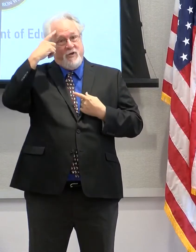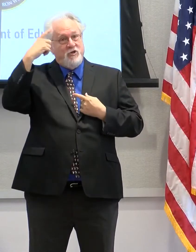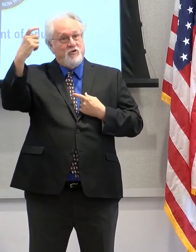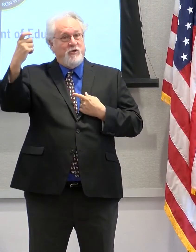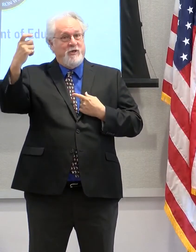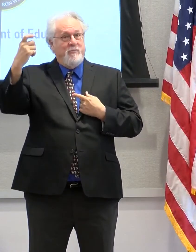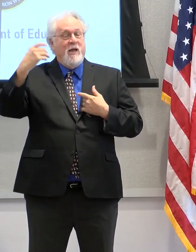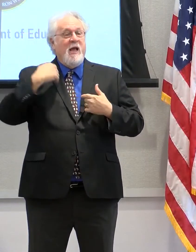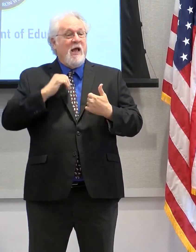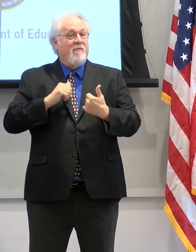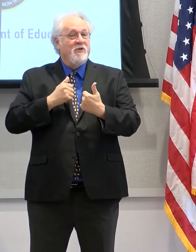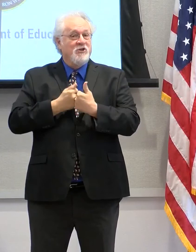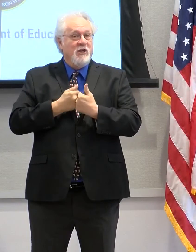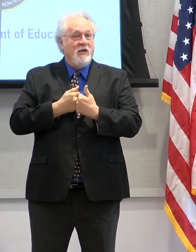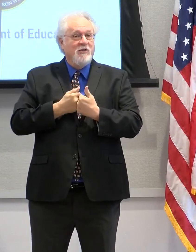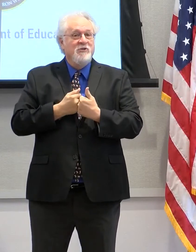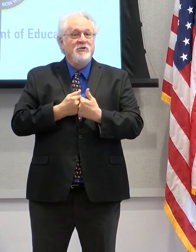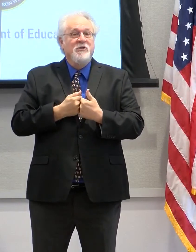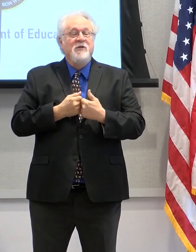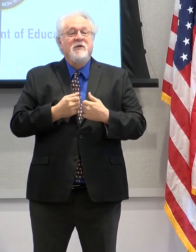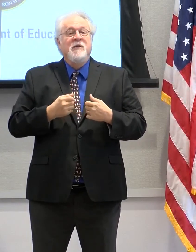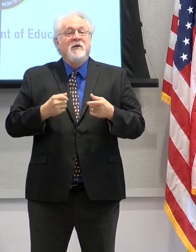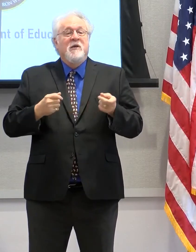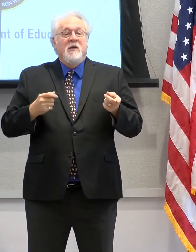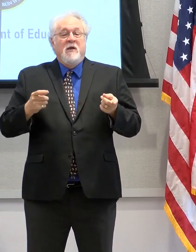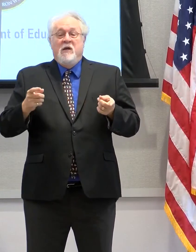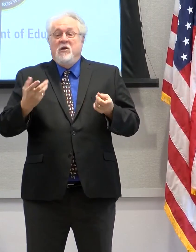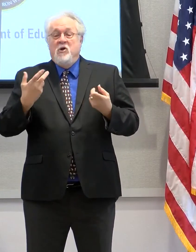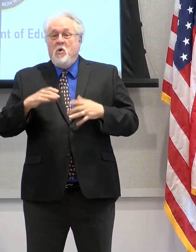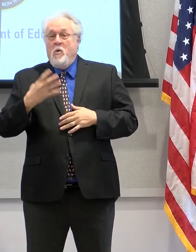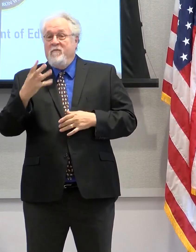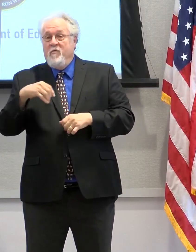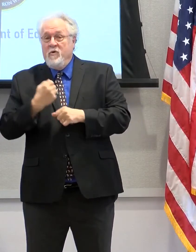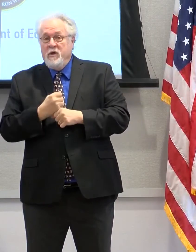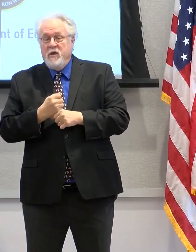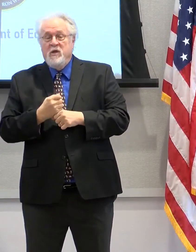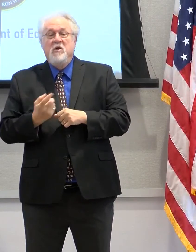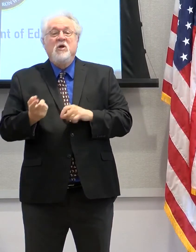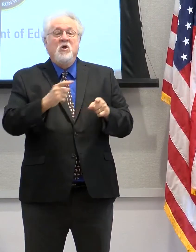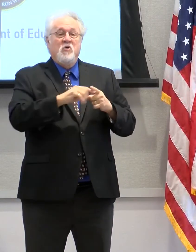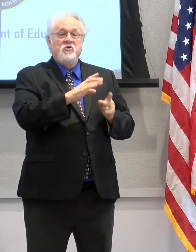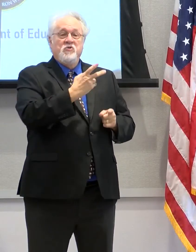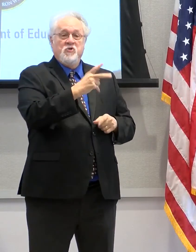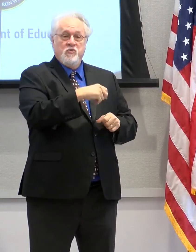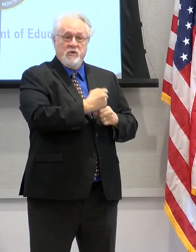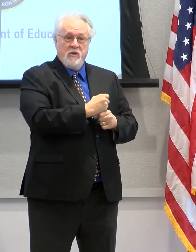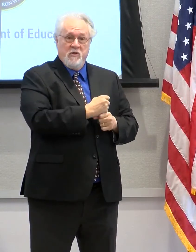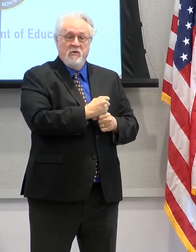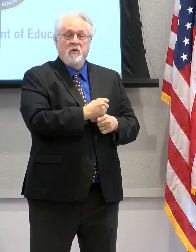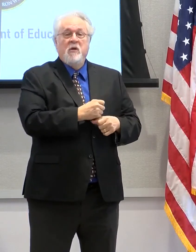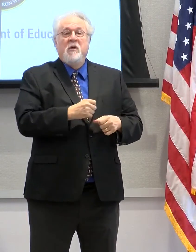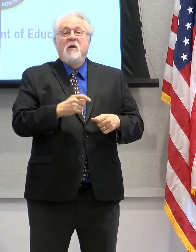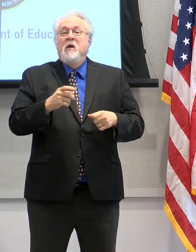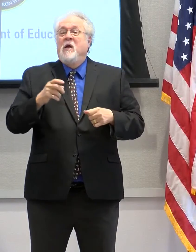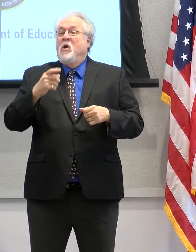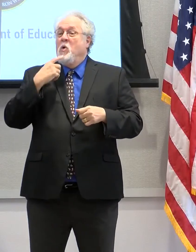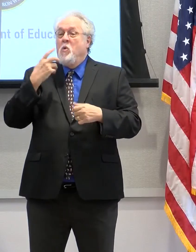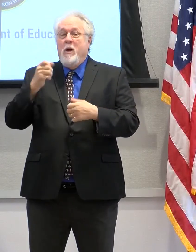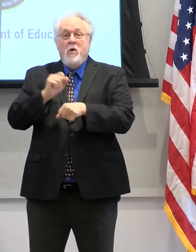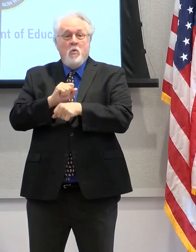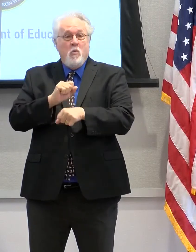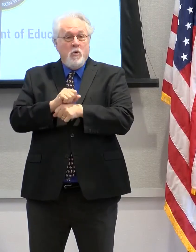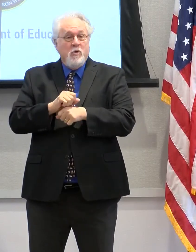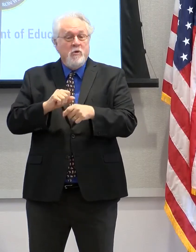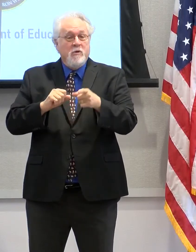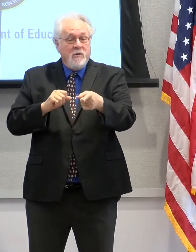have a challenge that you can't get directly to the four-year, then you can come to us. But certainly those students who are doing that work, they're tails off. And we're just so